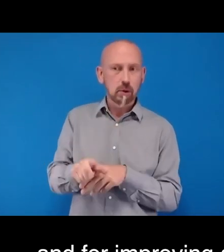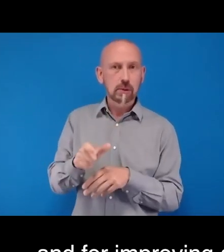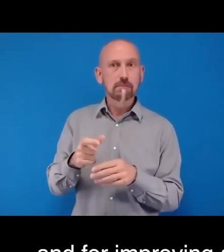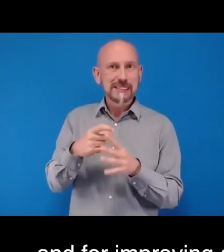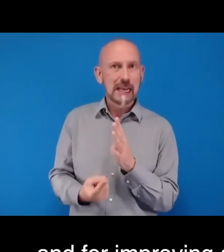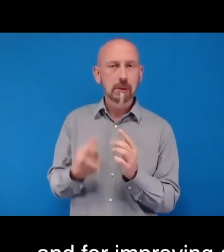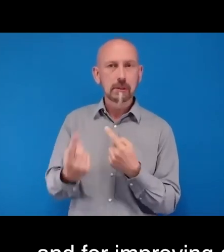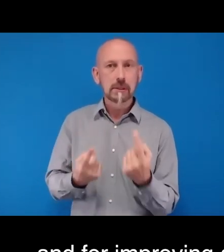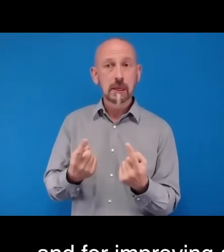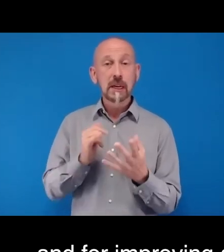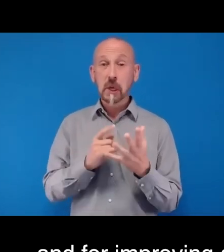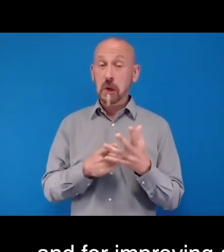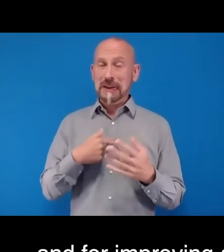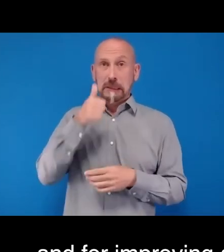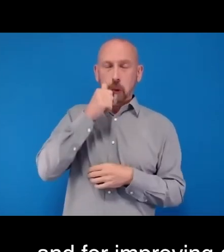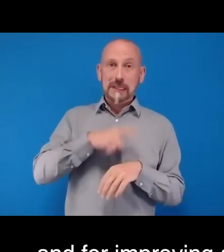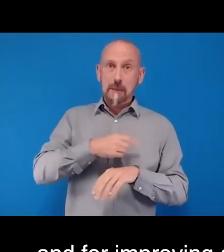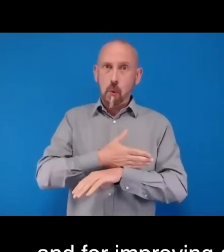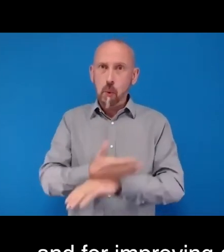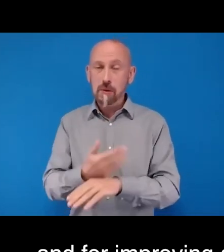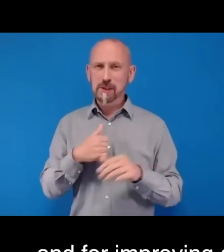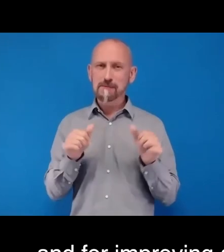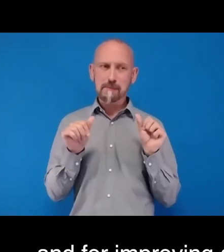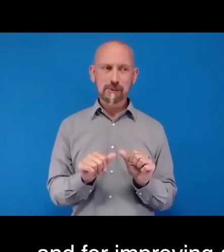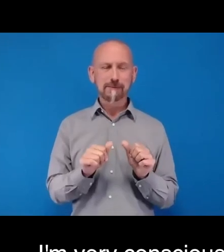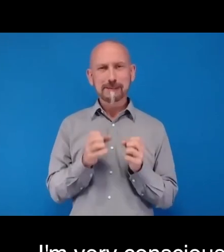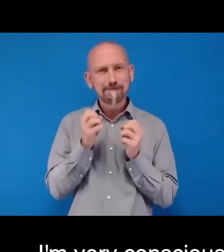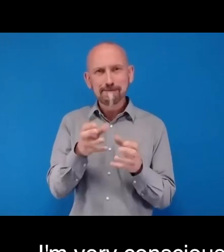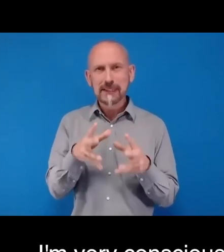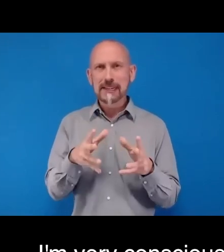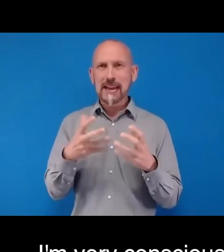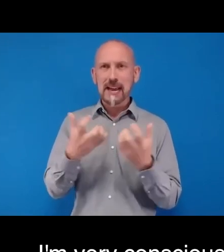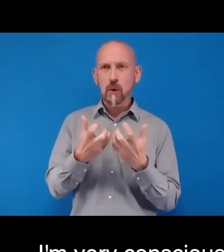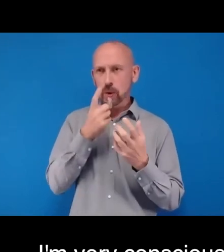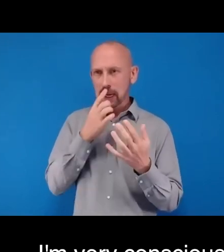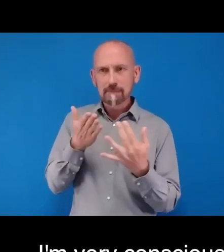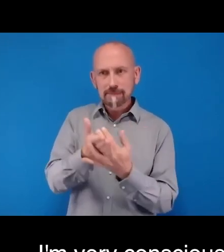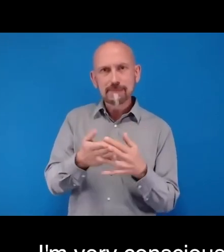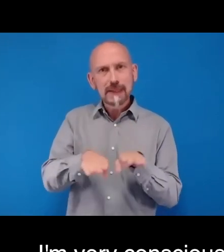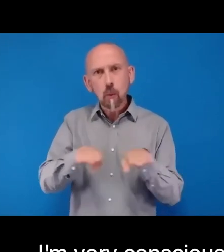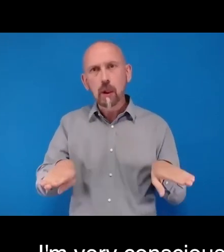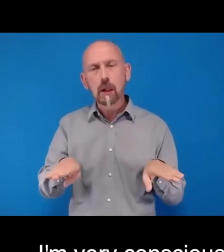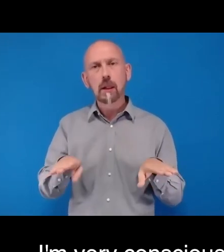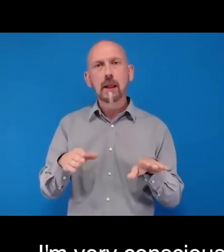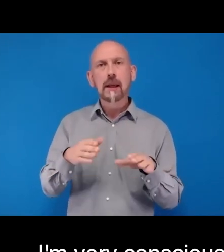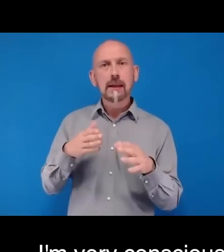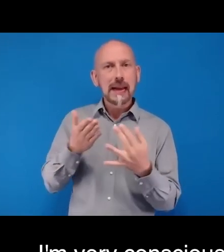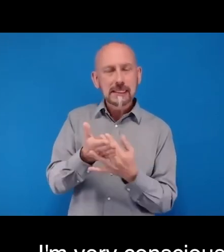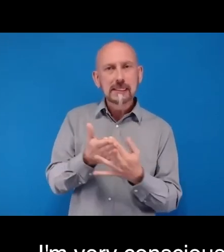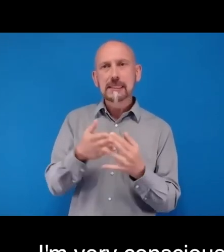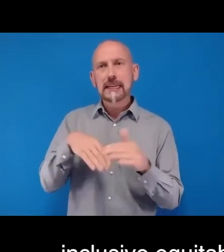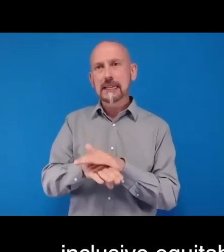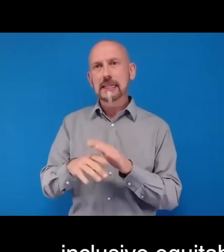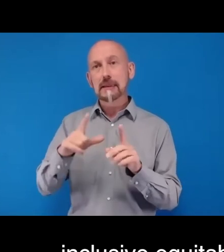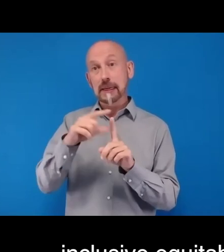that was a brief snapshot of updates on inclusive, equitable eye health delivery and programming in Pakistan. And